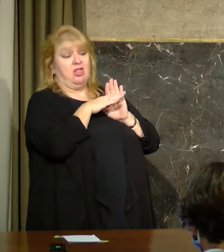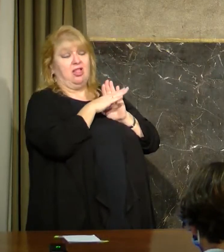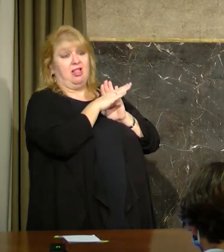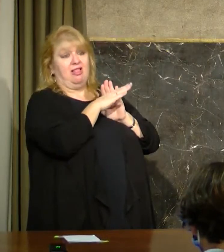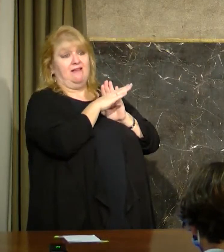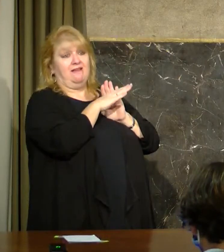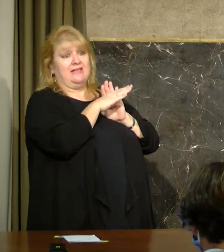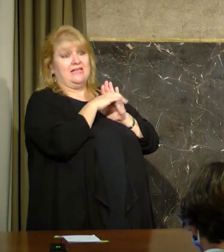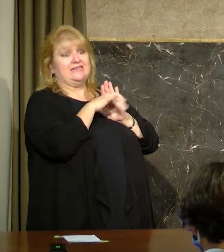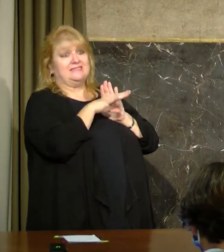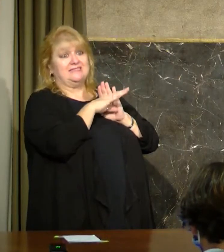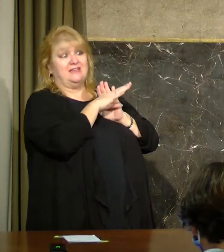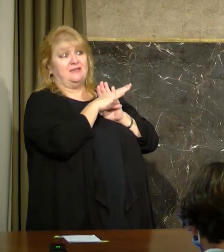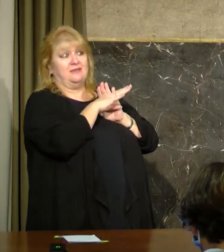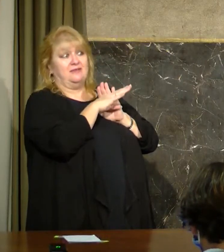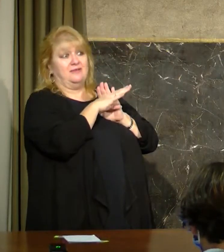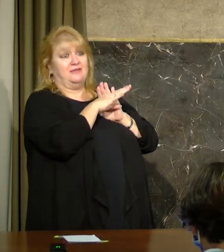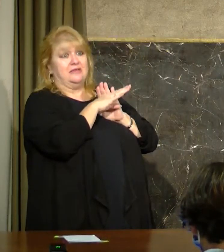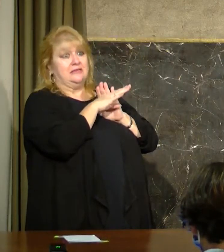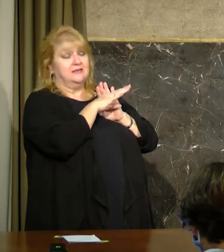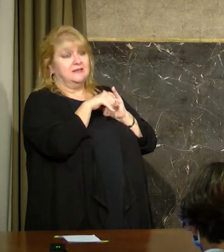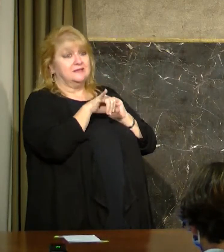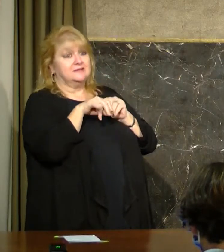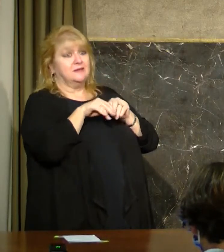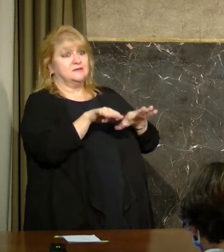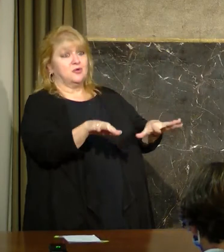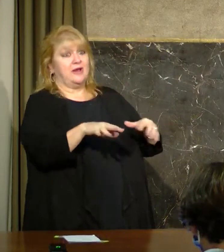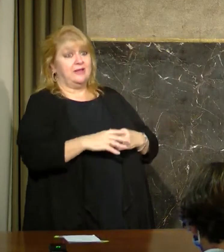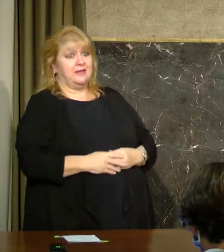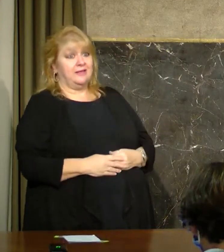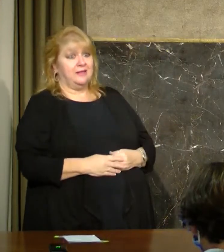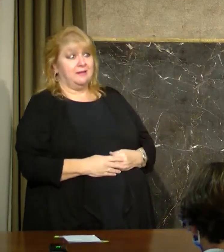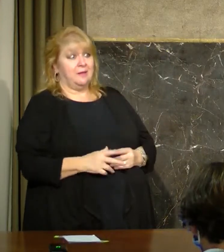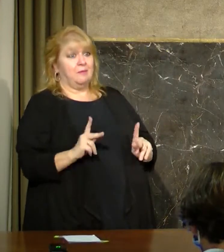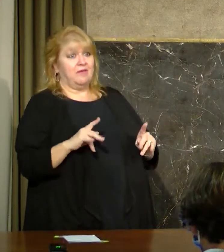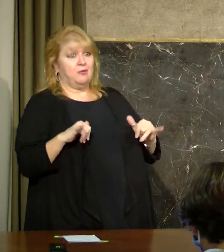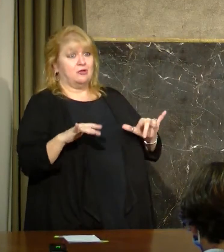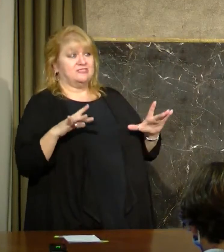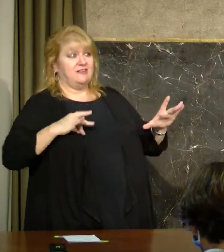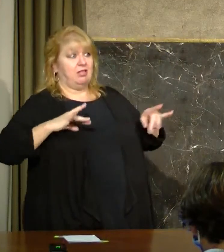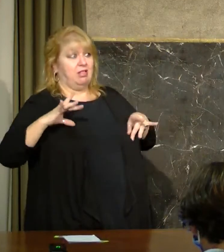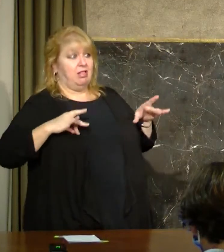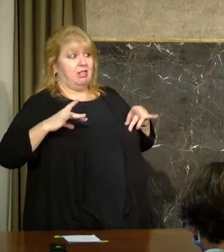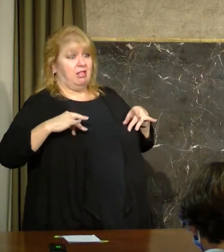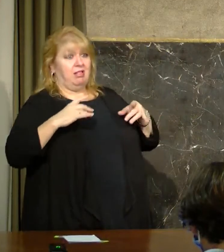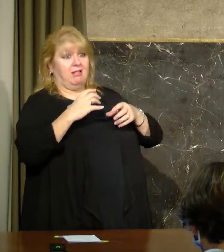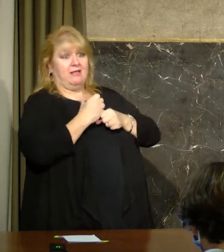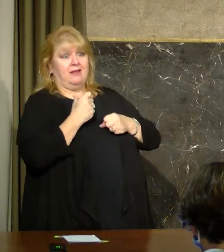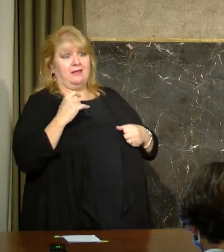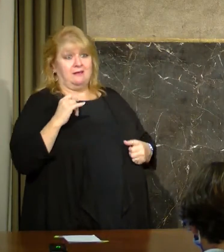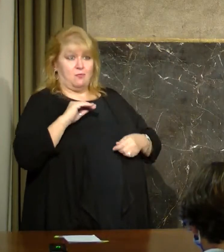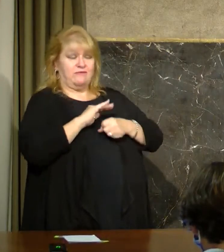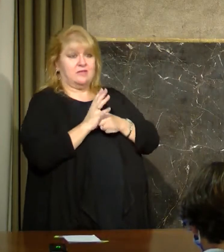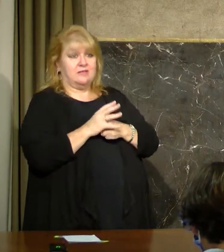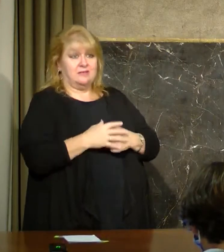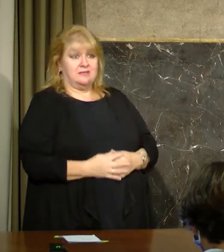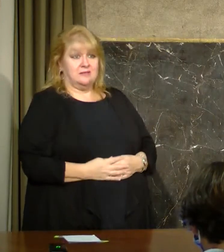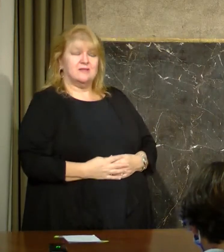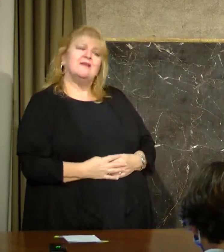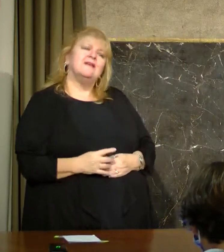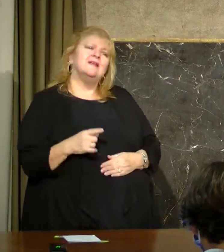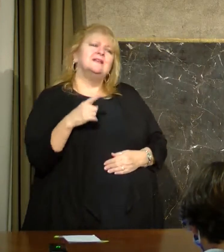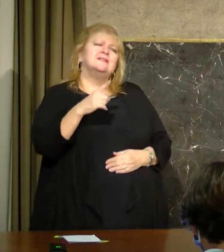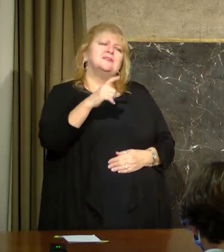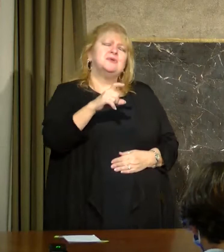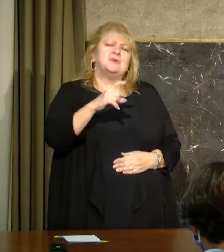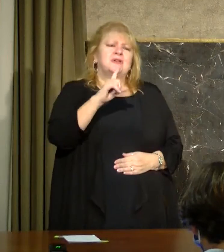So please, please take that to heart and think long and hard about what activities you're going to do for yourself or your family. As the